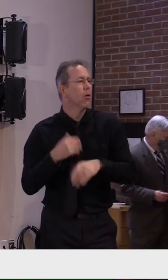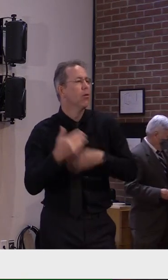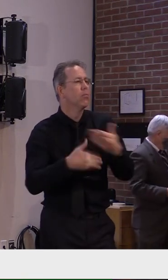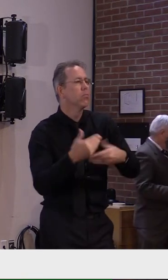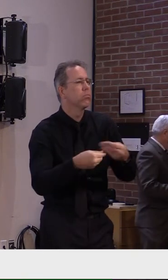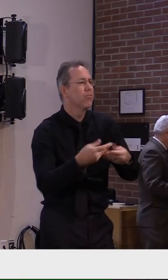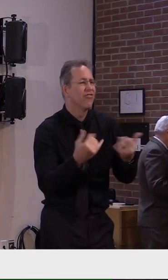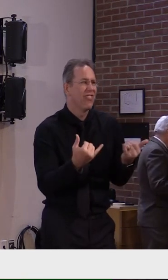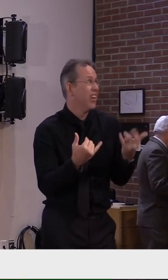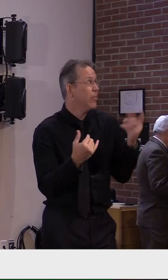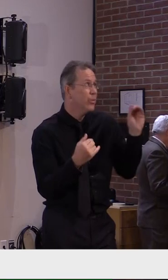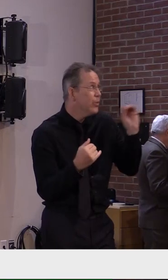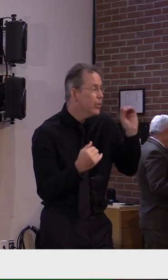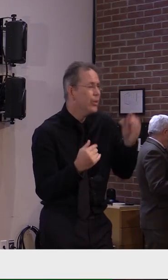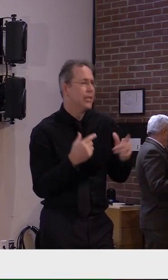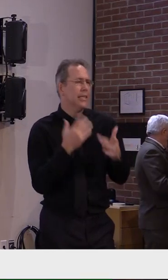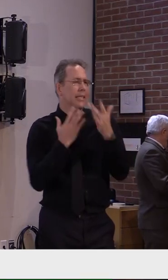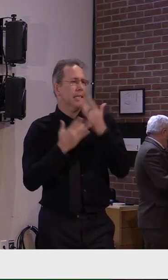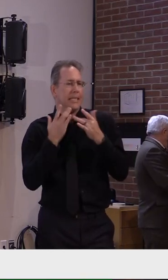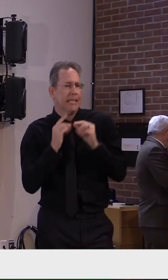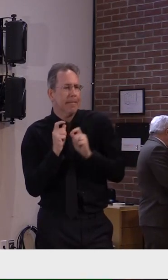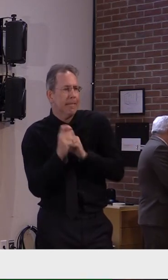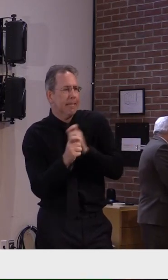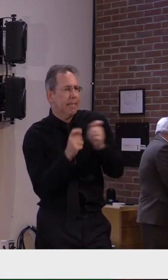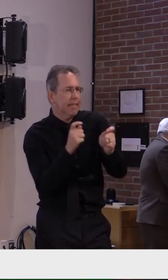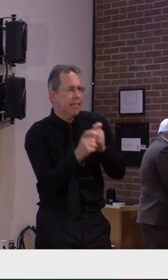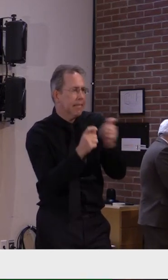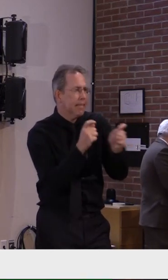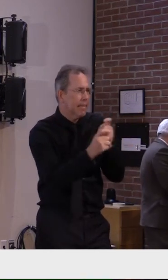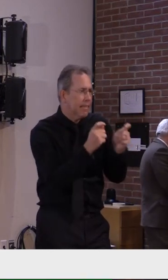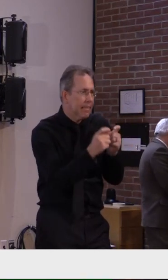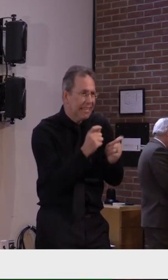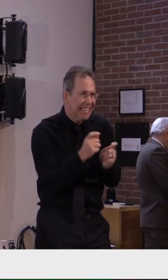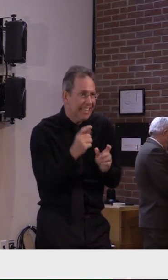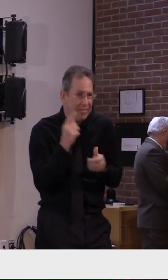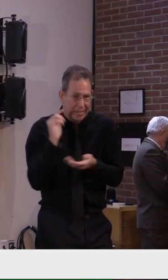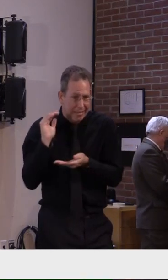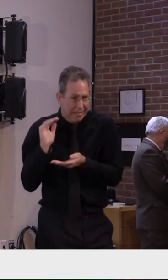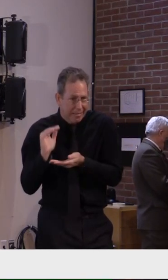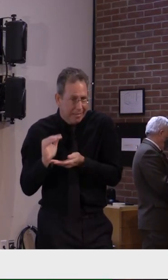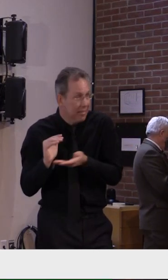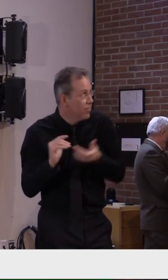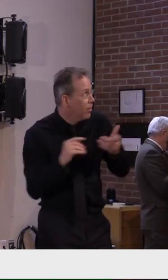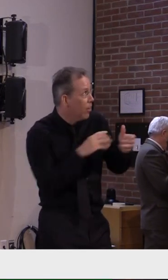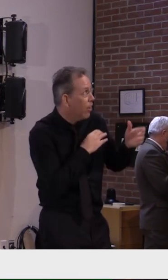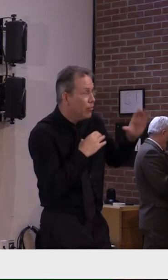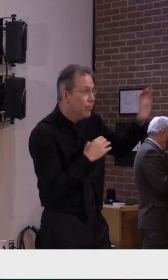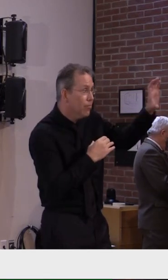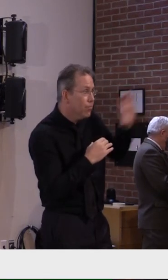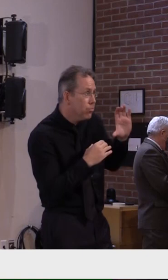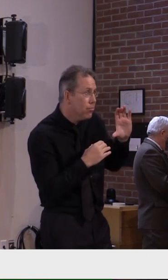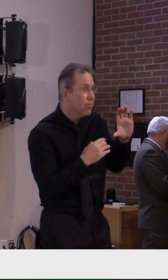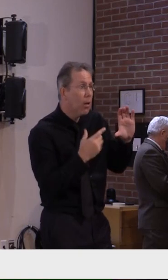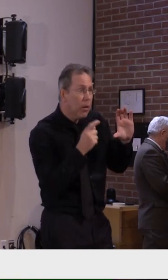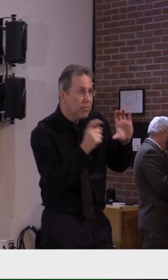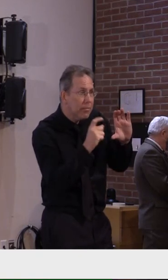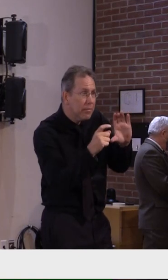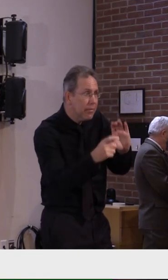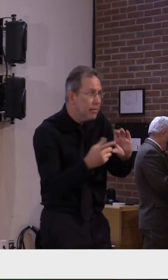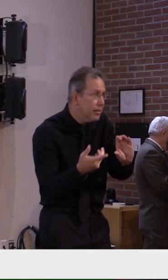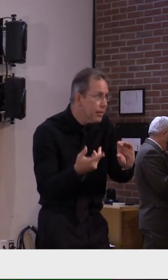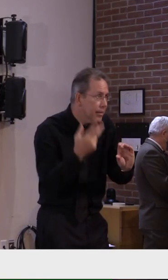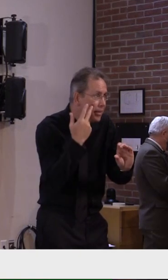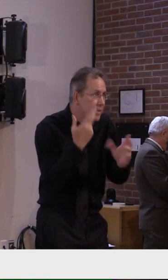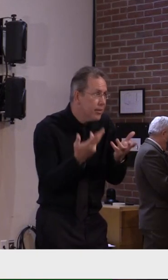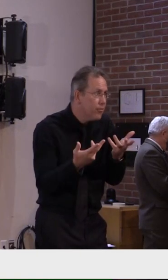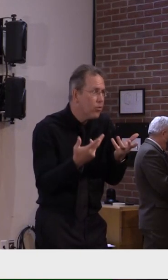dollars that are leftovers that we need to make sure that we disperse before the end